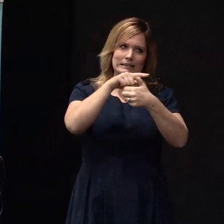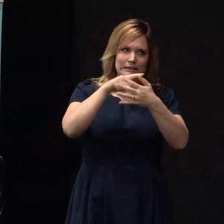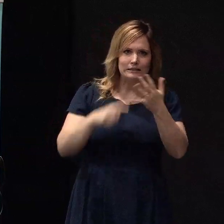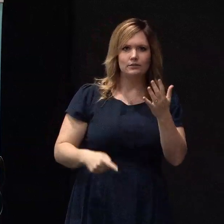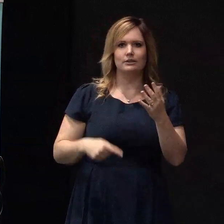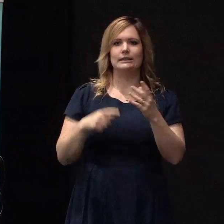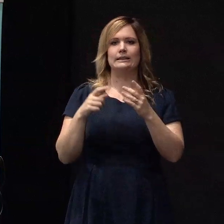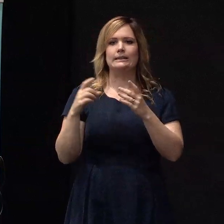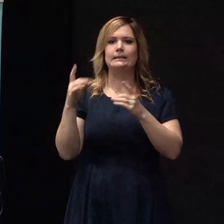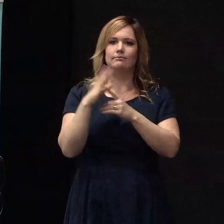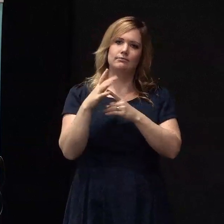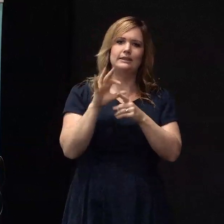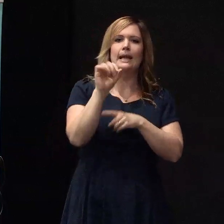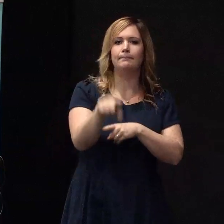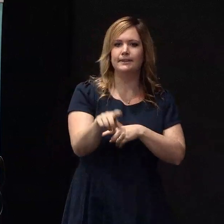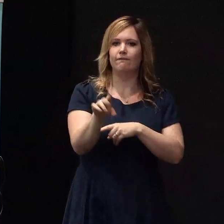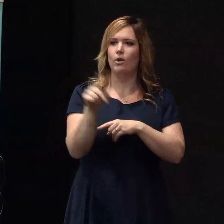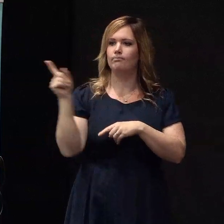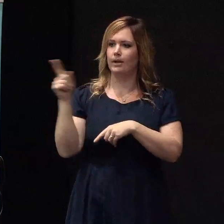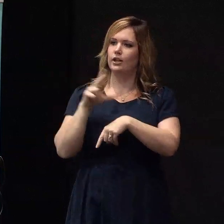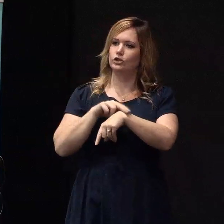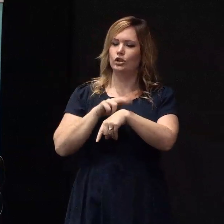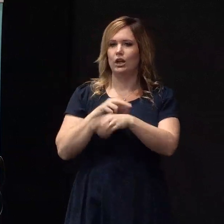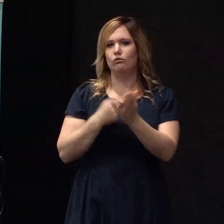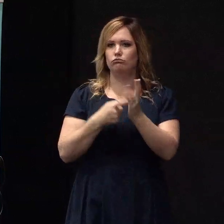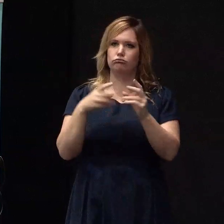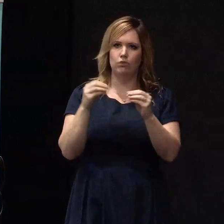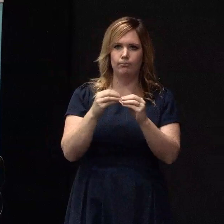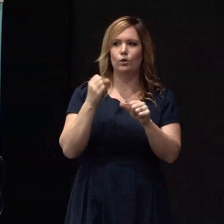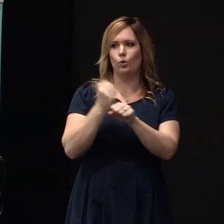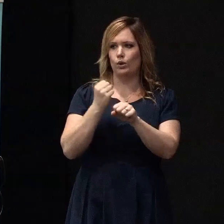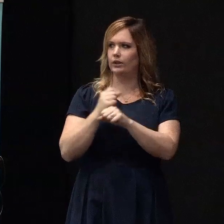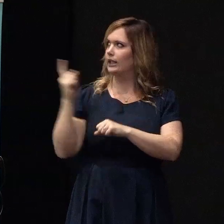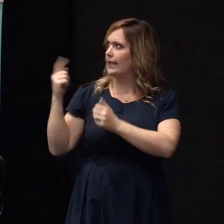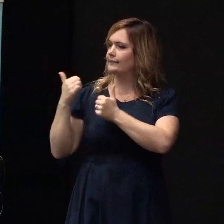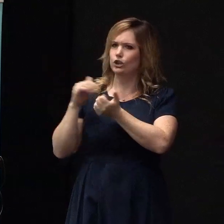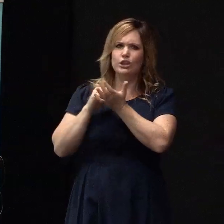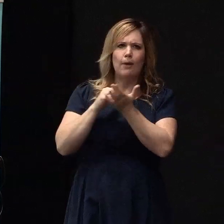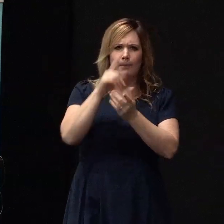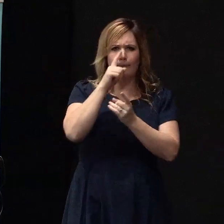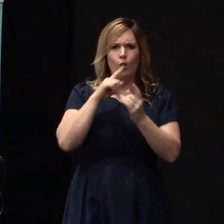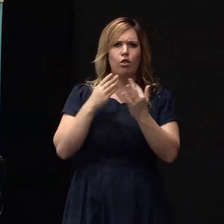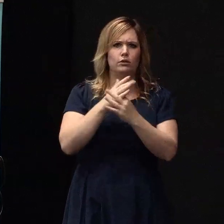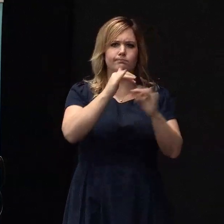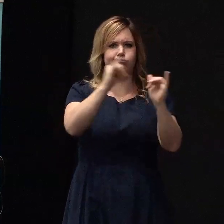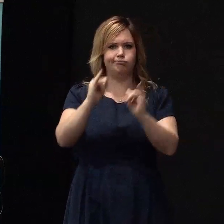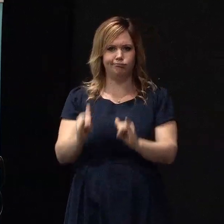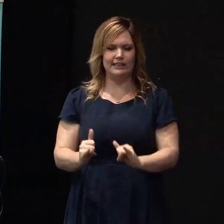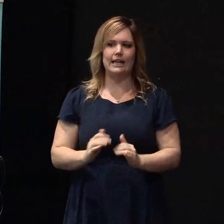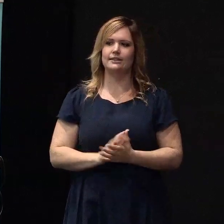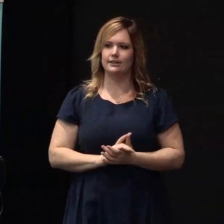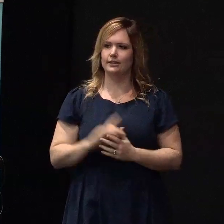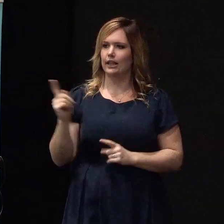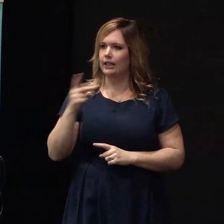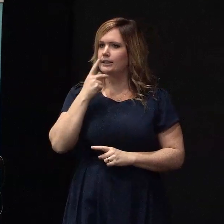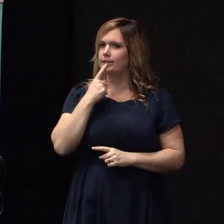So these are, he has supported, as I said, you know, many people through more than 30 different disasters, and he sees things again and again.